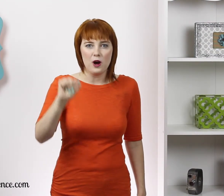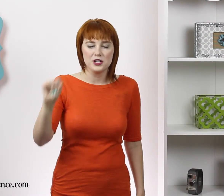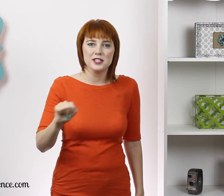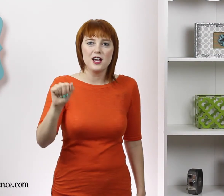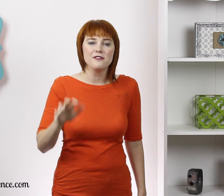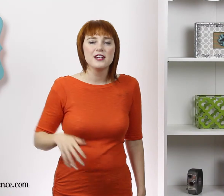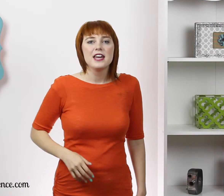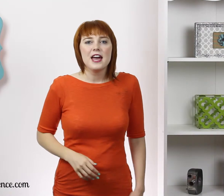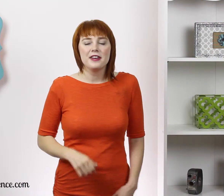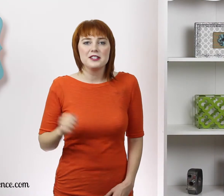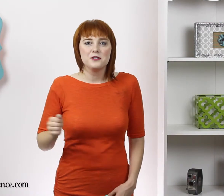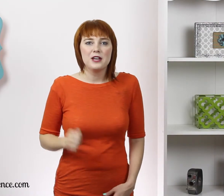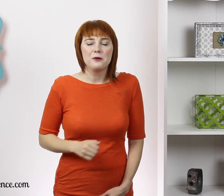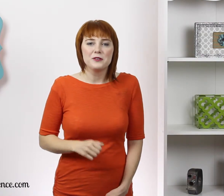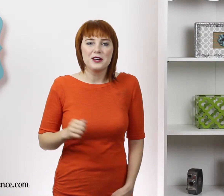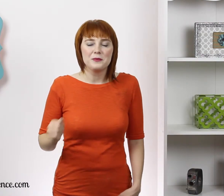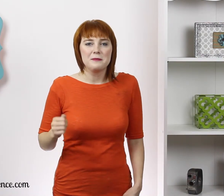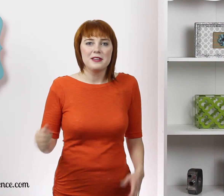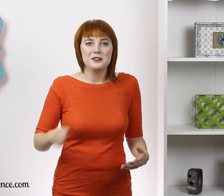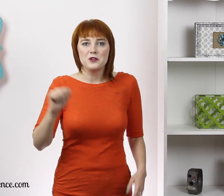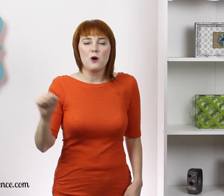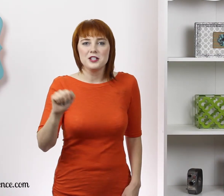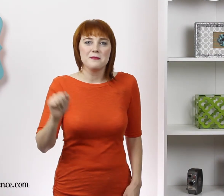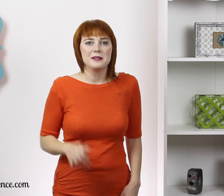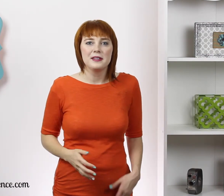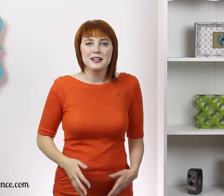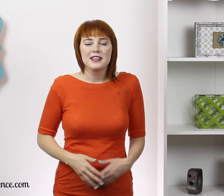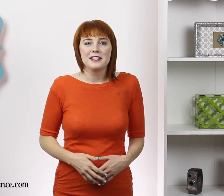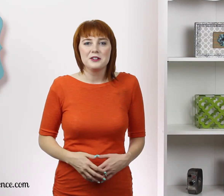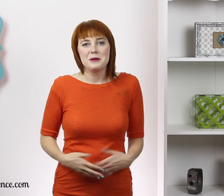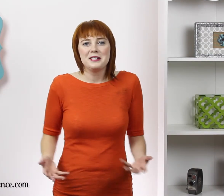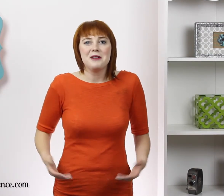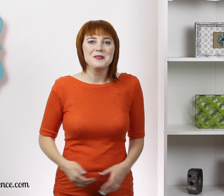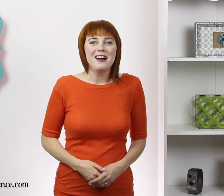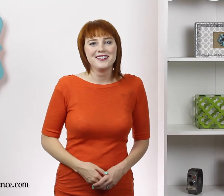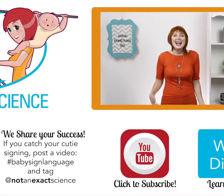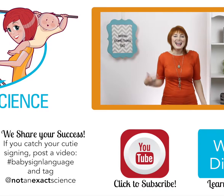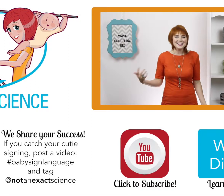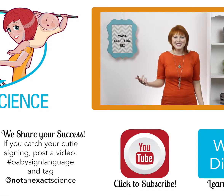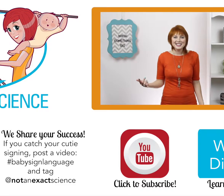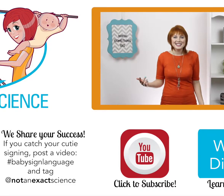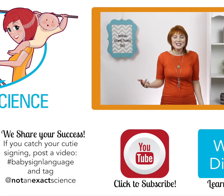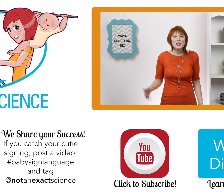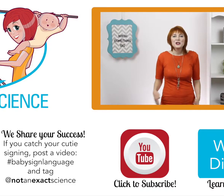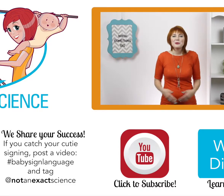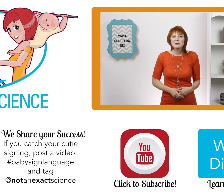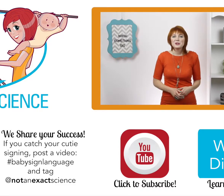wash this off and then as you do that when you tell your baby that you need to wash something then your baby can help you out. As you're consistent, your baby will